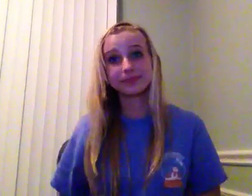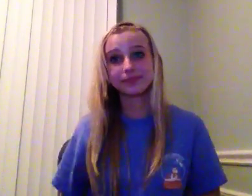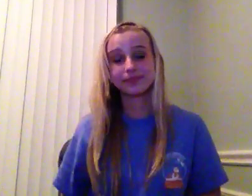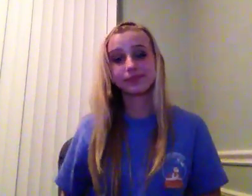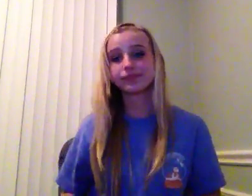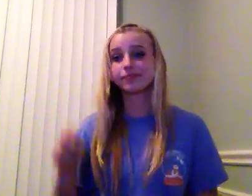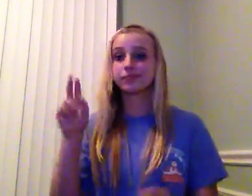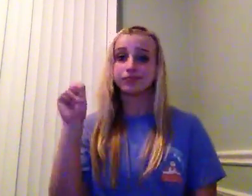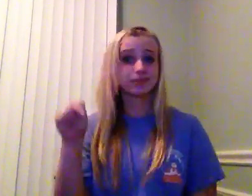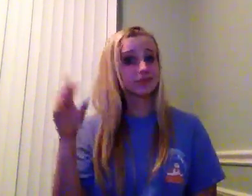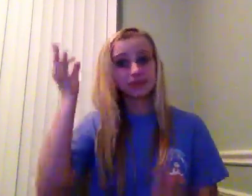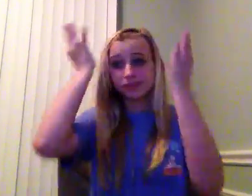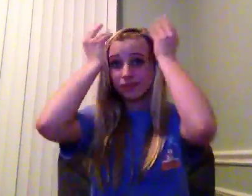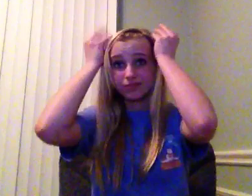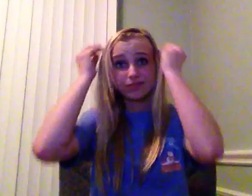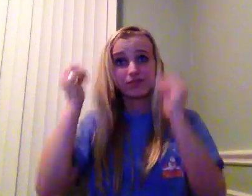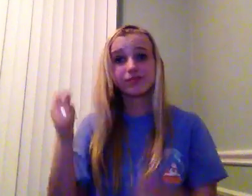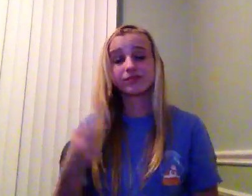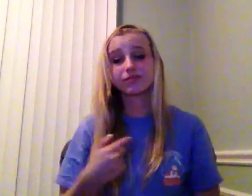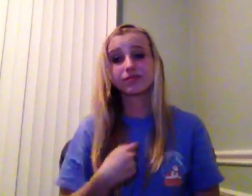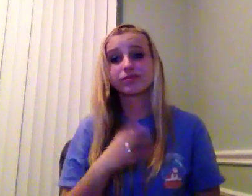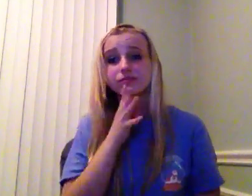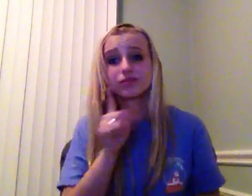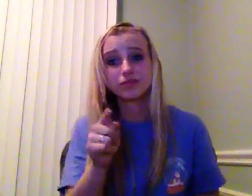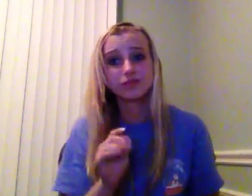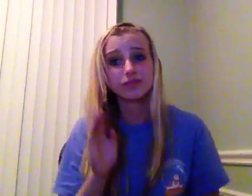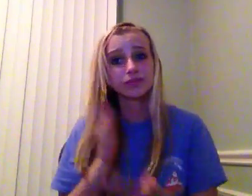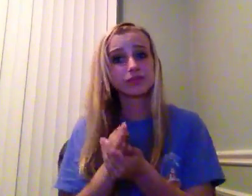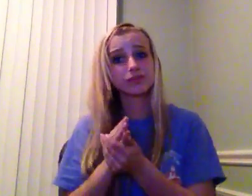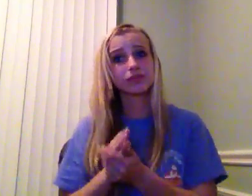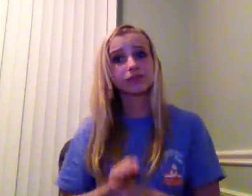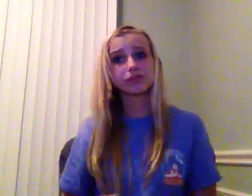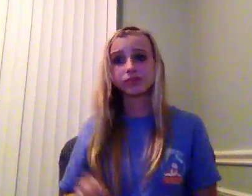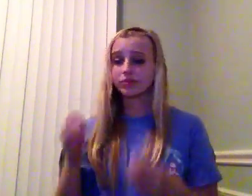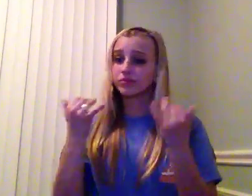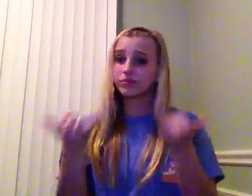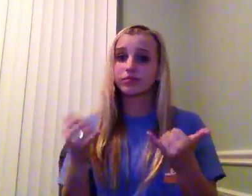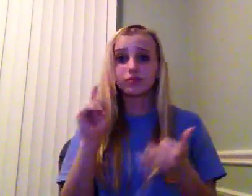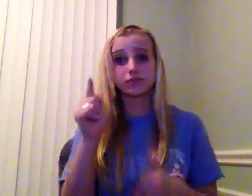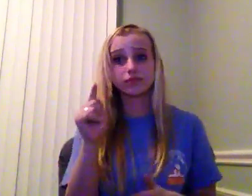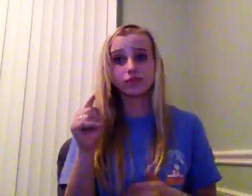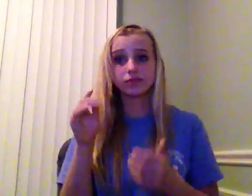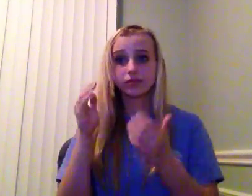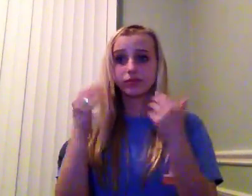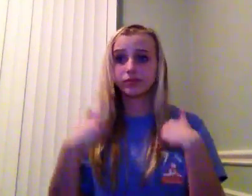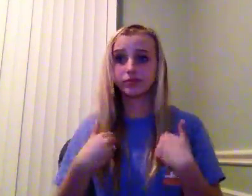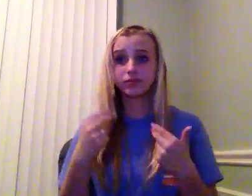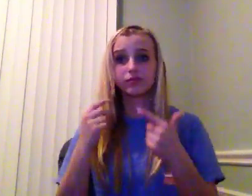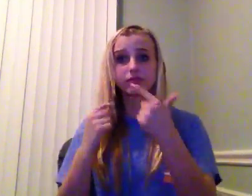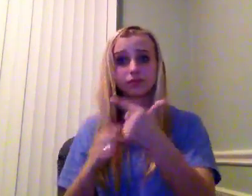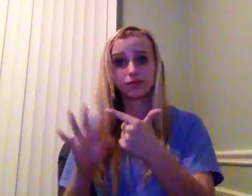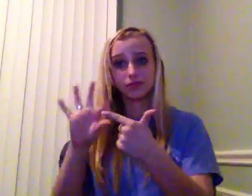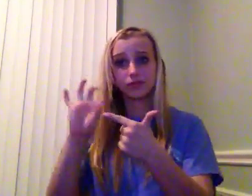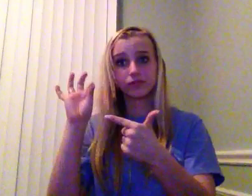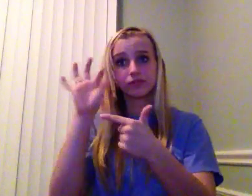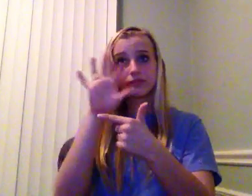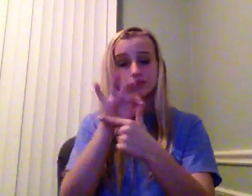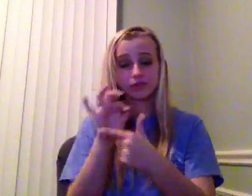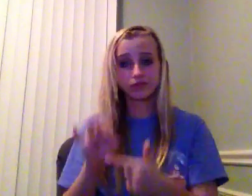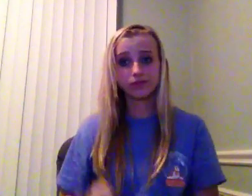No bunny Fufu. I told you to stop. Now you have two more chances